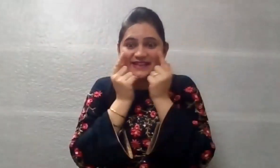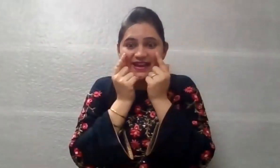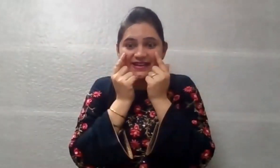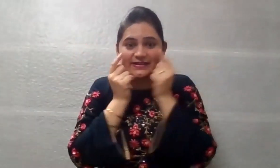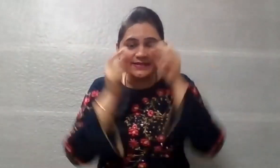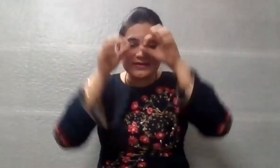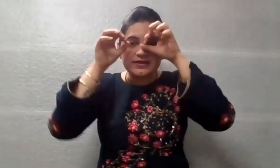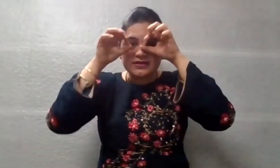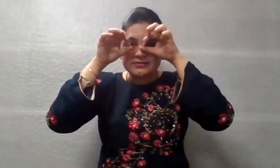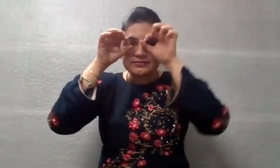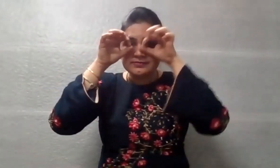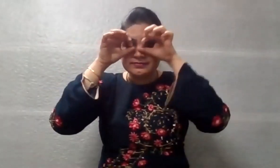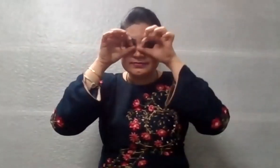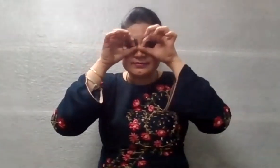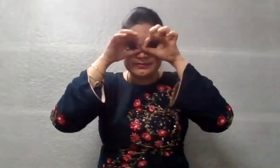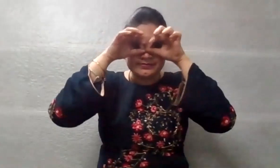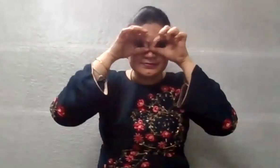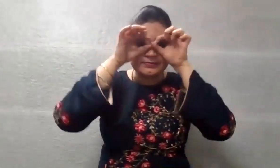Magnetize.